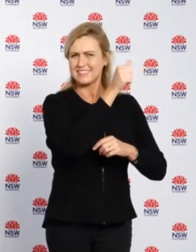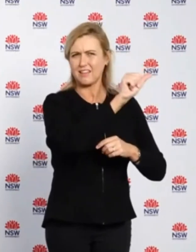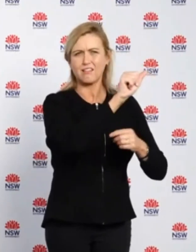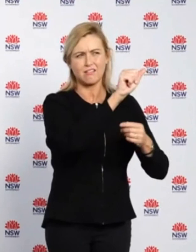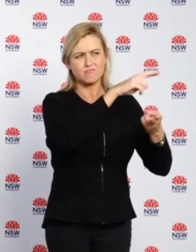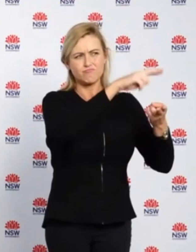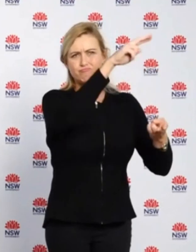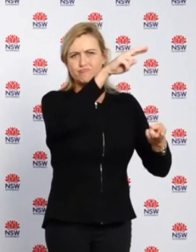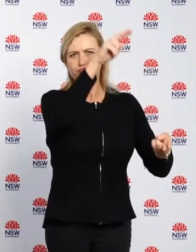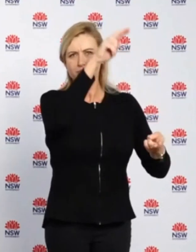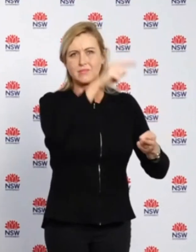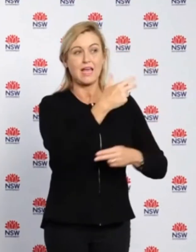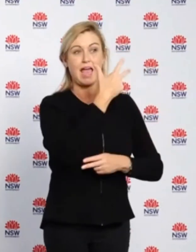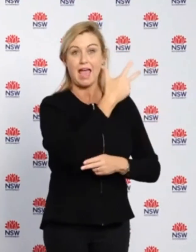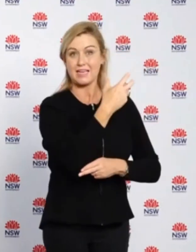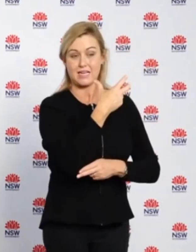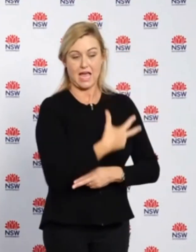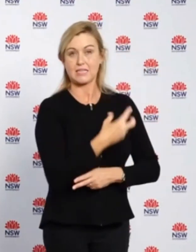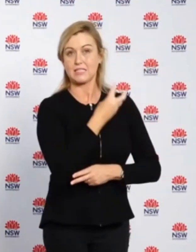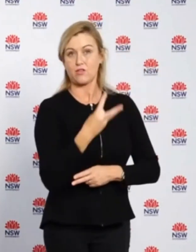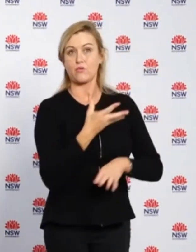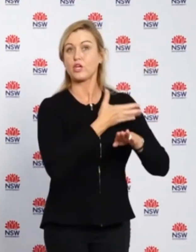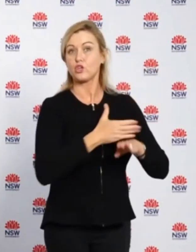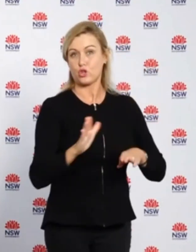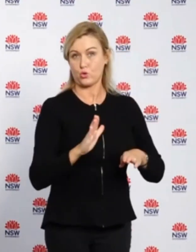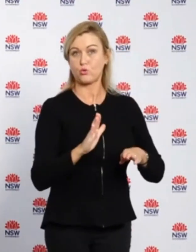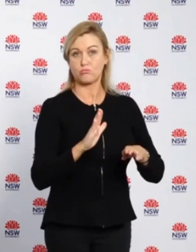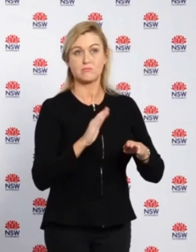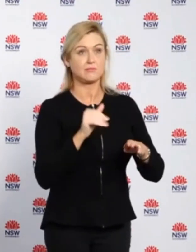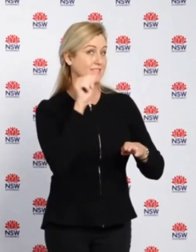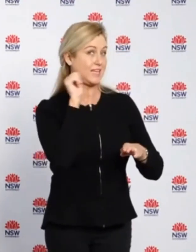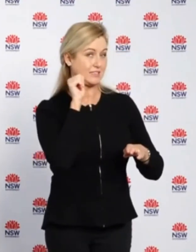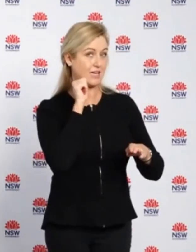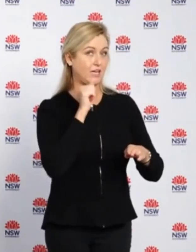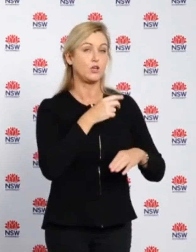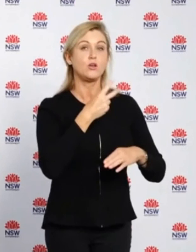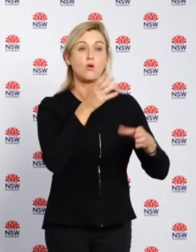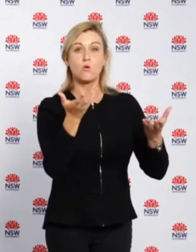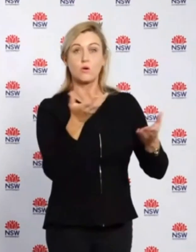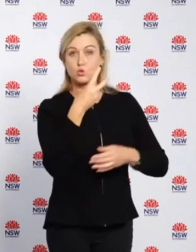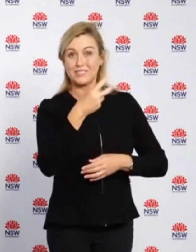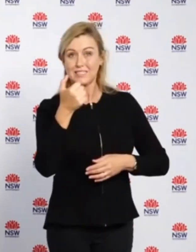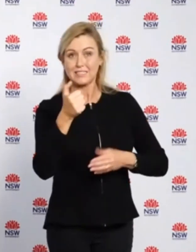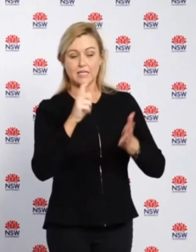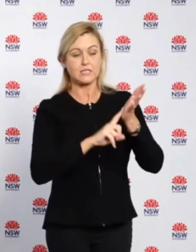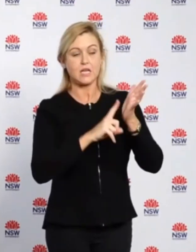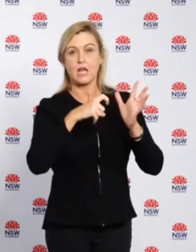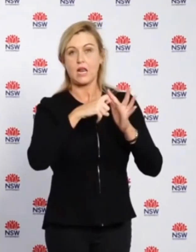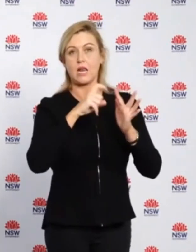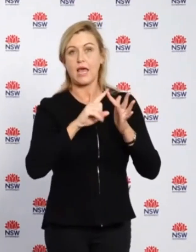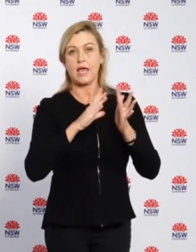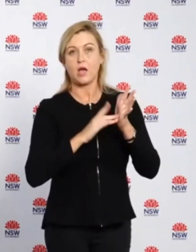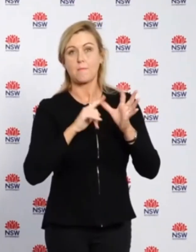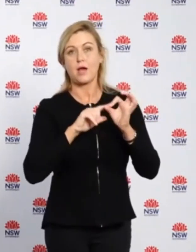numbers, 83 new cases reported until 8pm last night, 26 of those in the Lake Macquarie